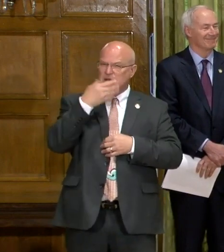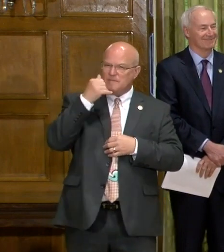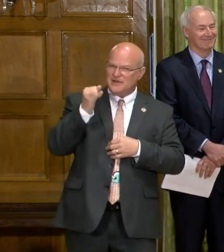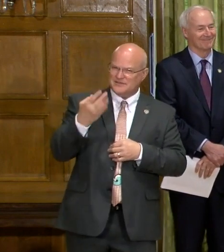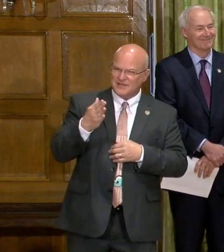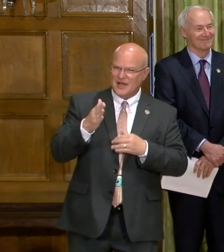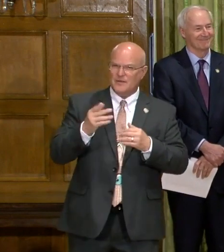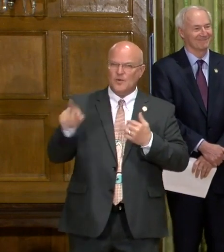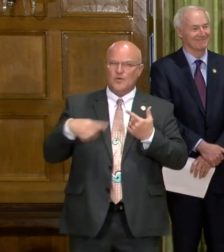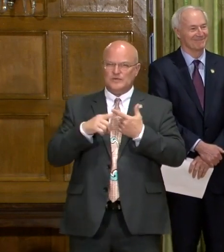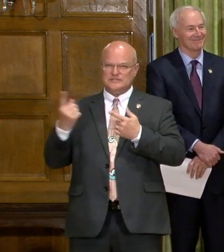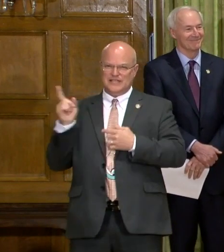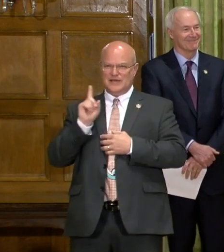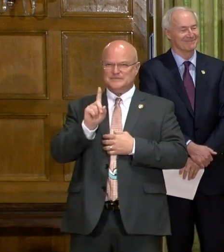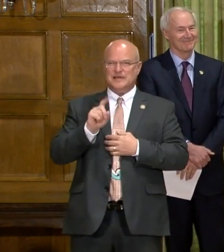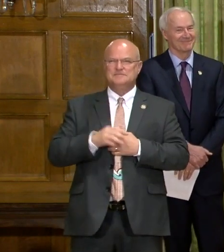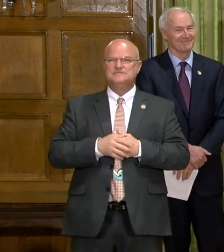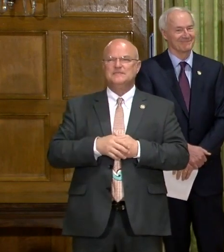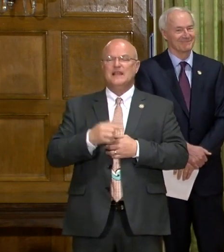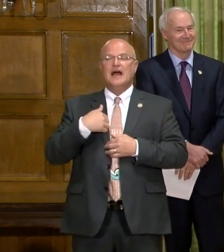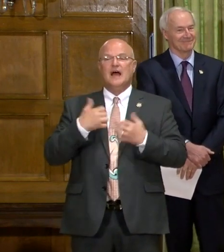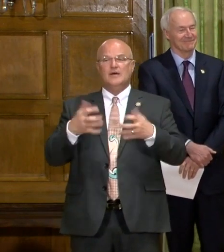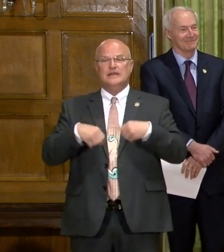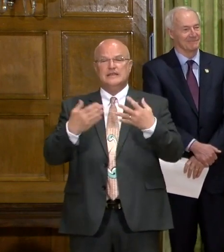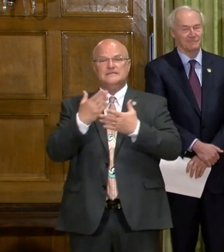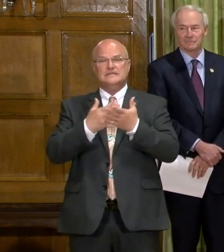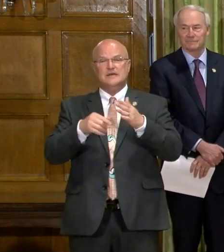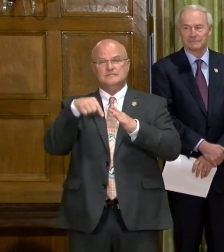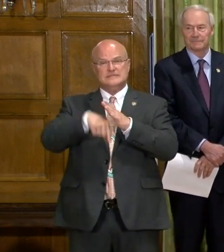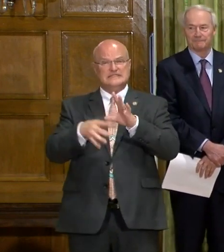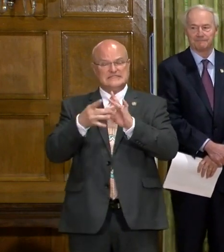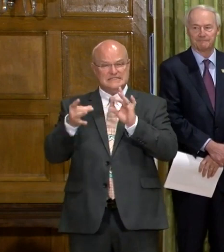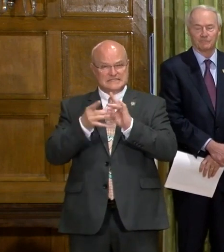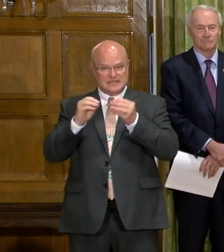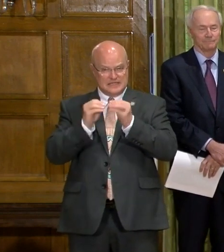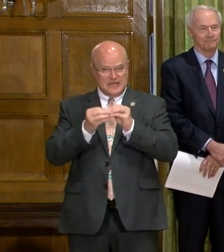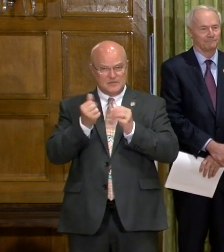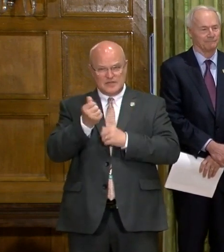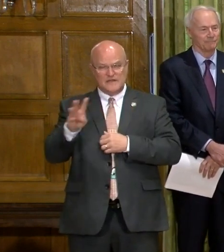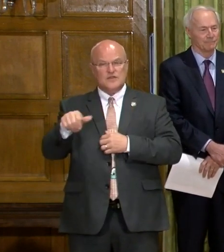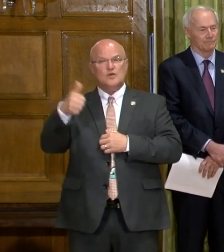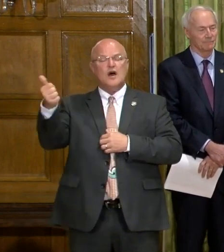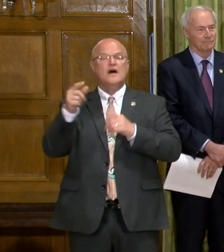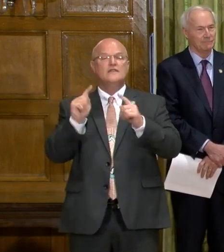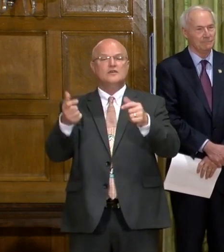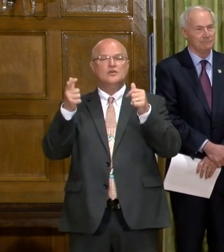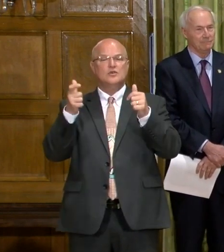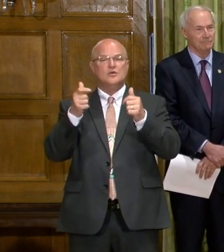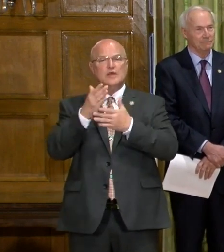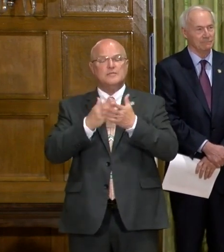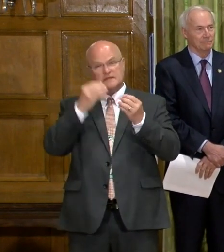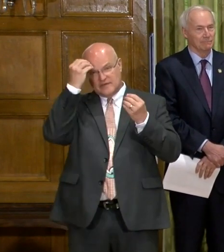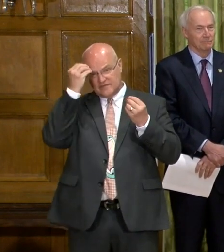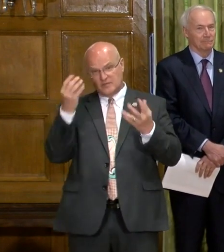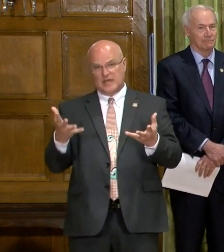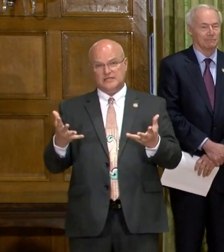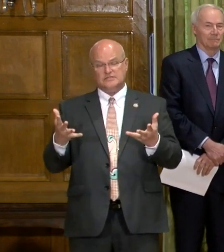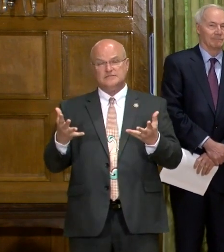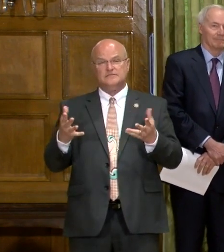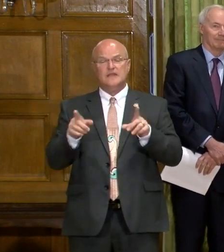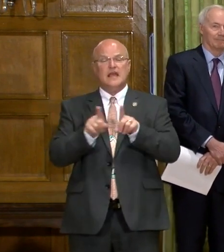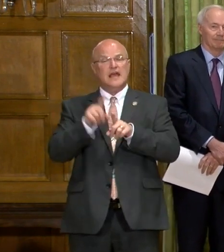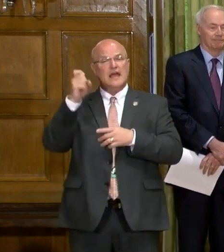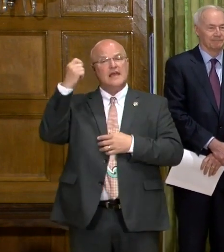When she comes up. I want to give some detail on the numbers and just a couple other quick pieces of information.